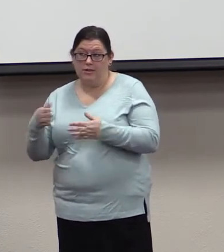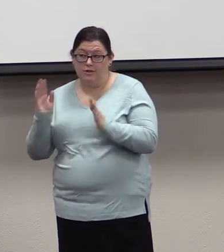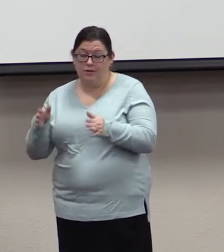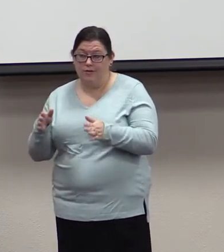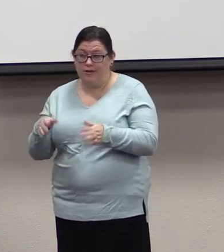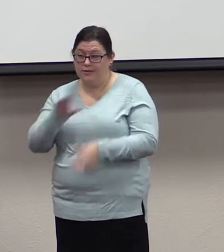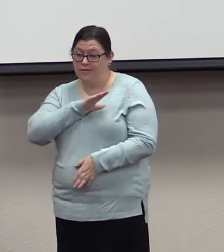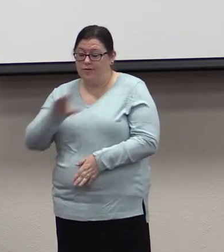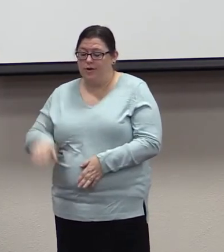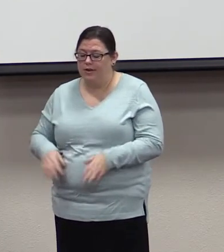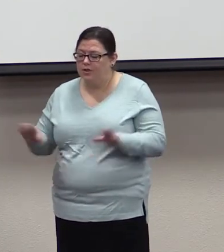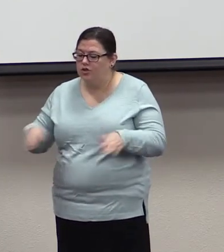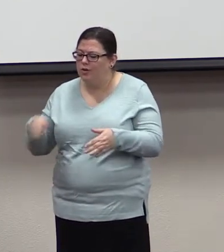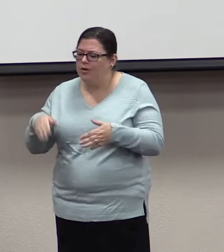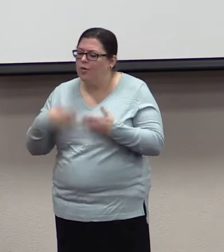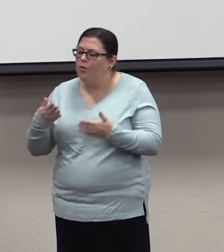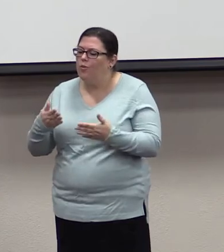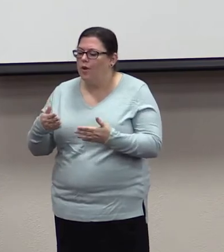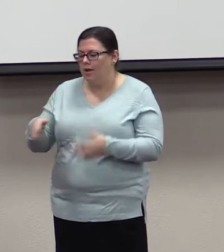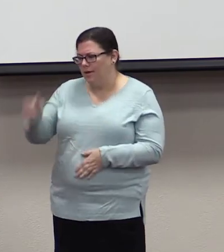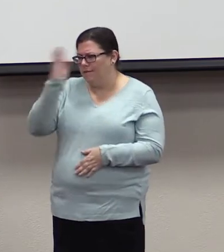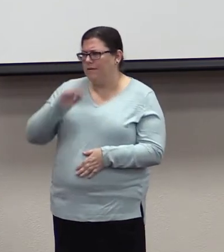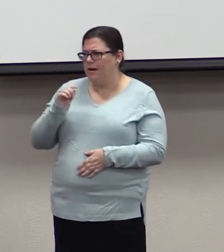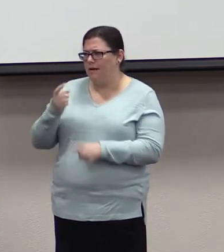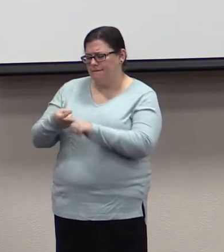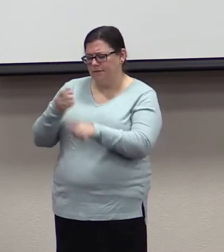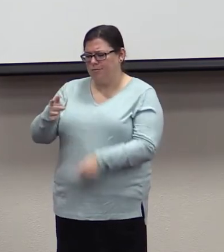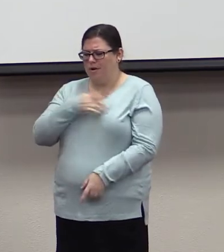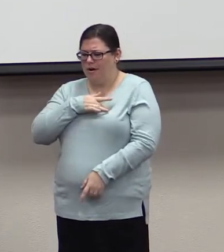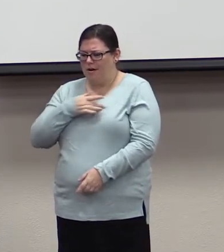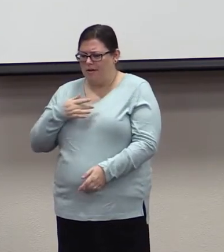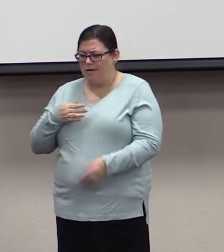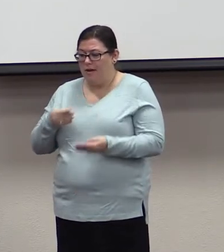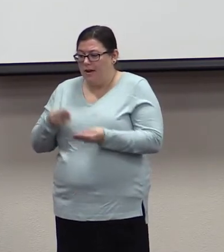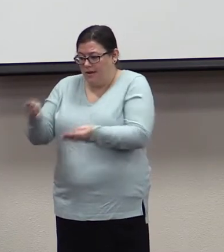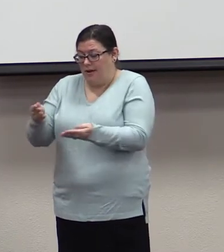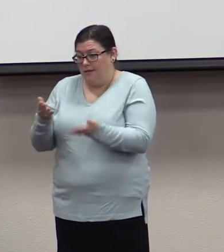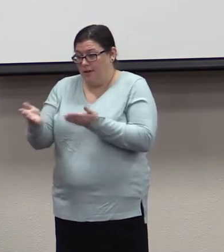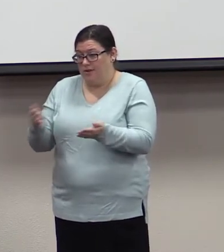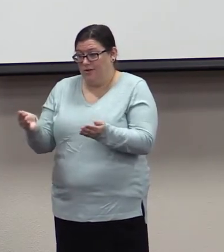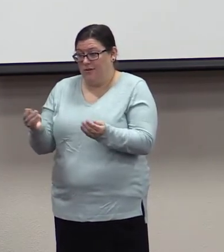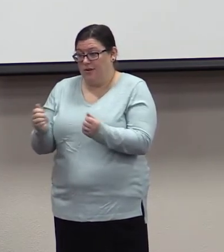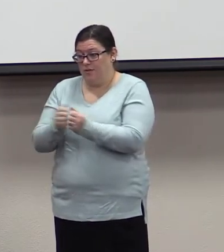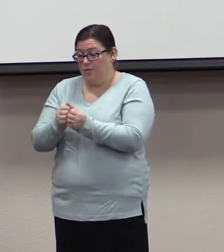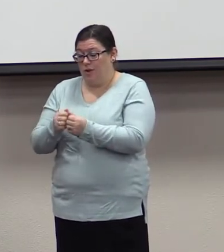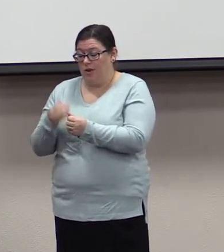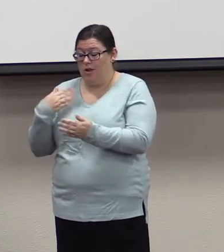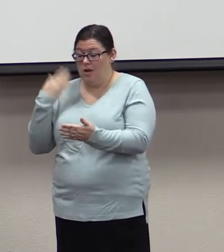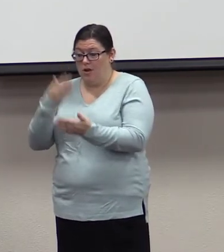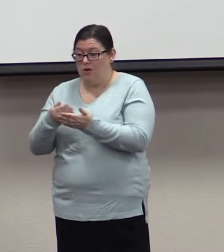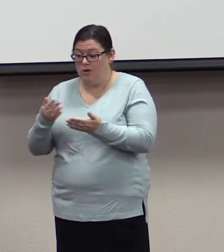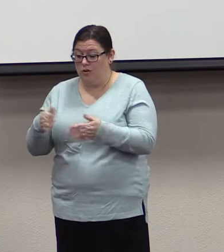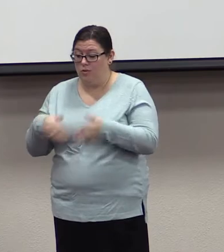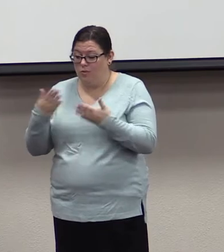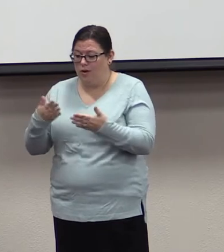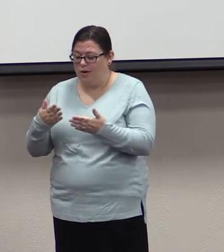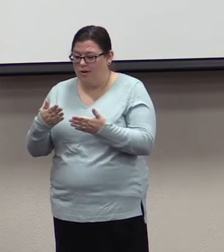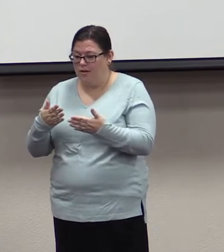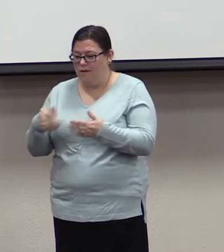God from the heart, rendering service with a good will as to the Lord and not to man.